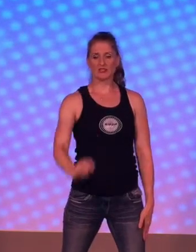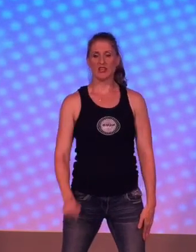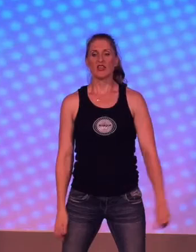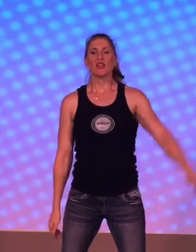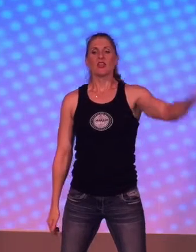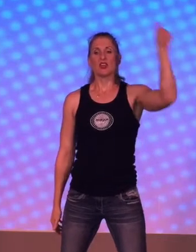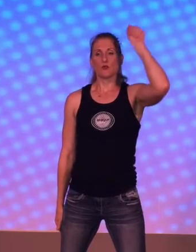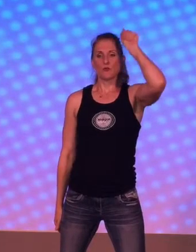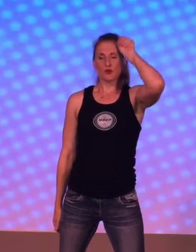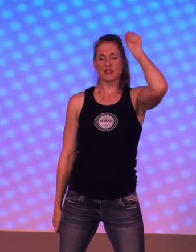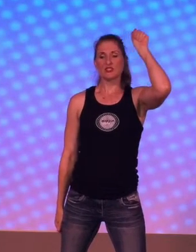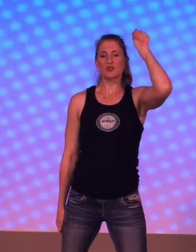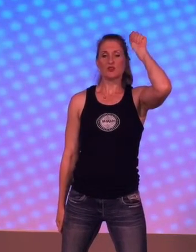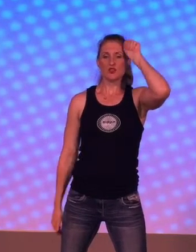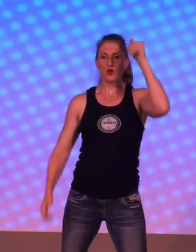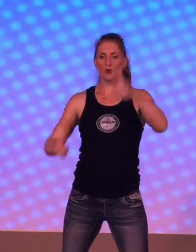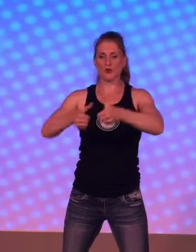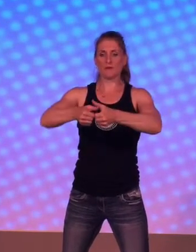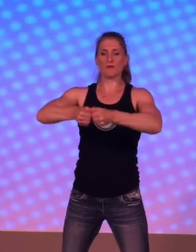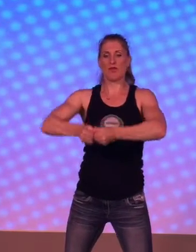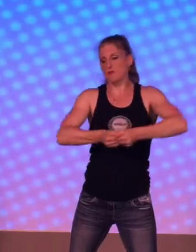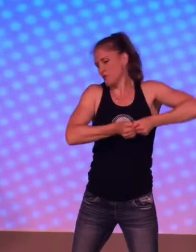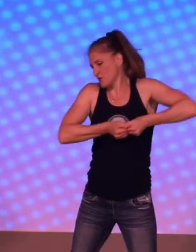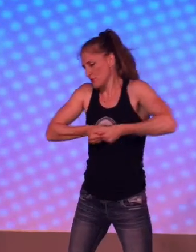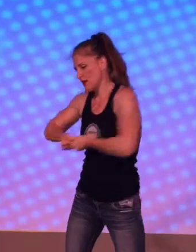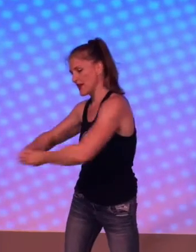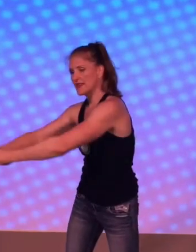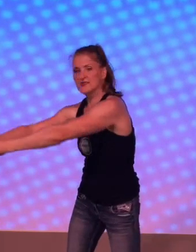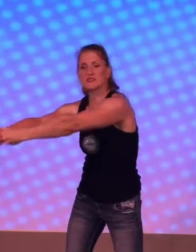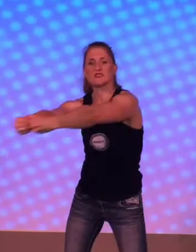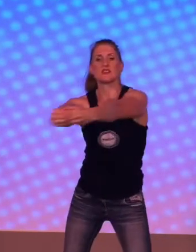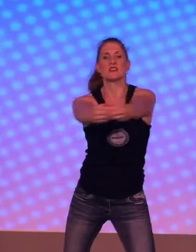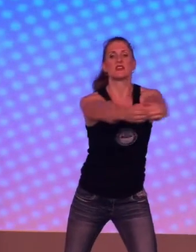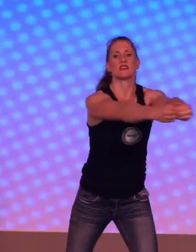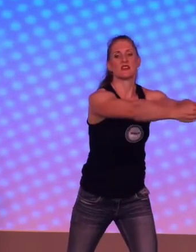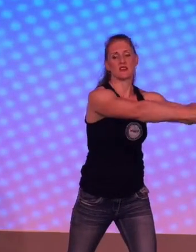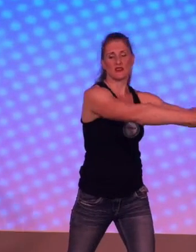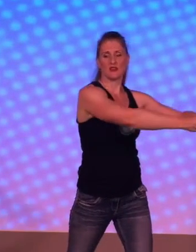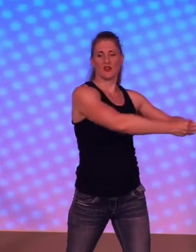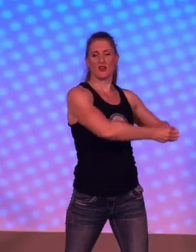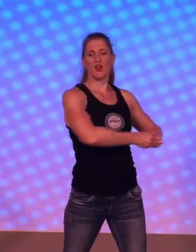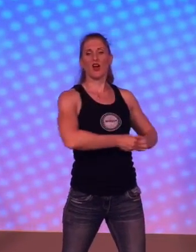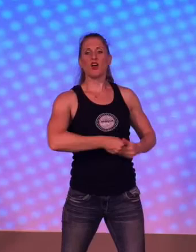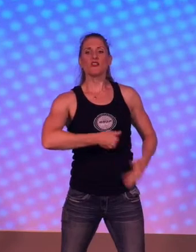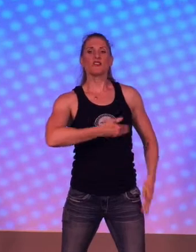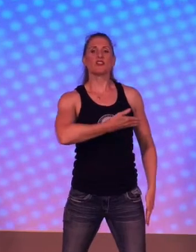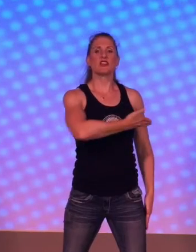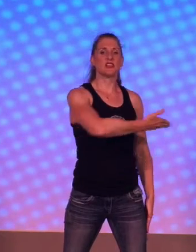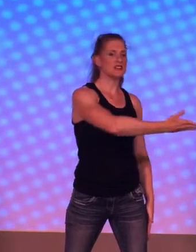It'll bring to your remembrance all things.